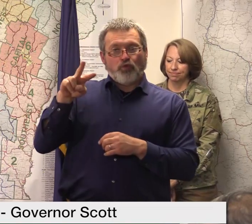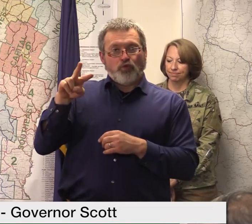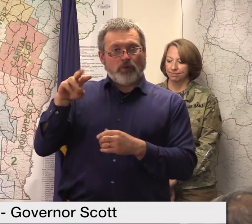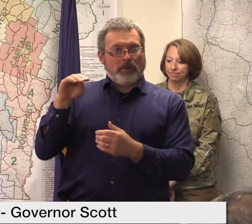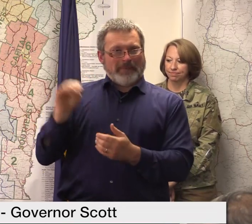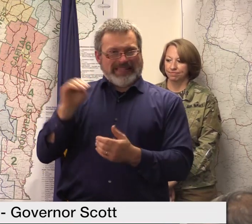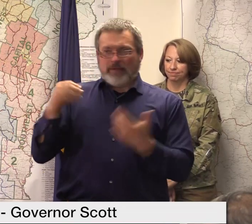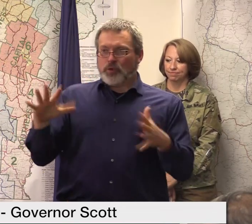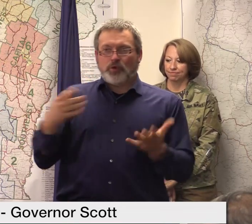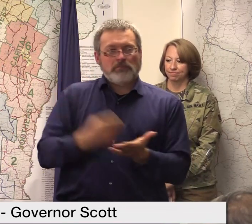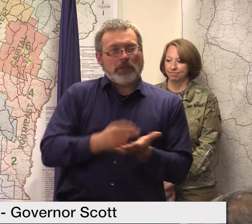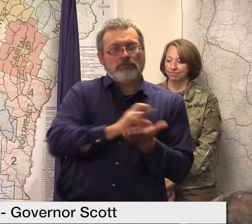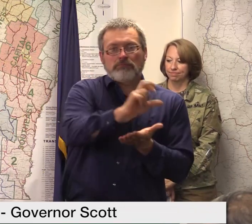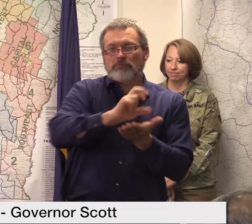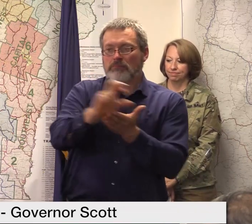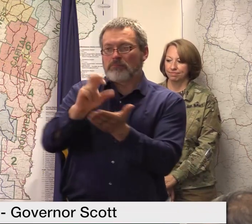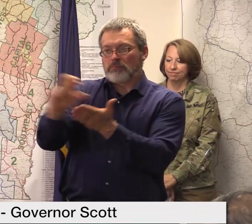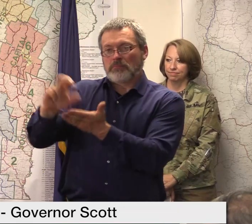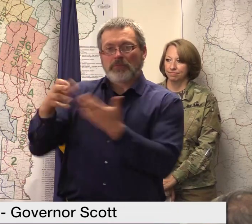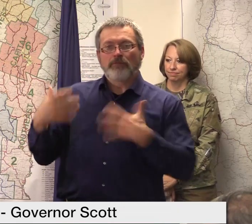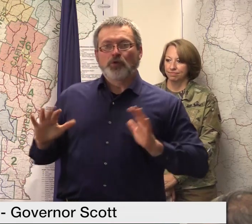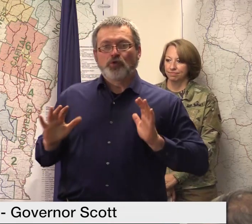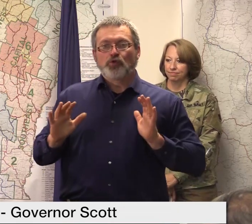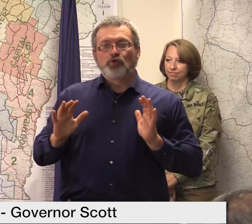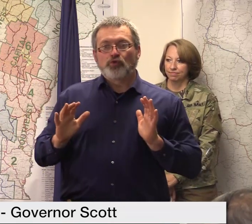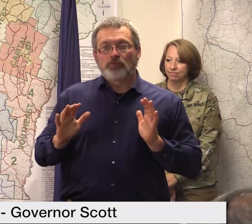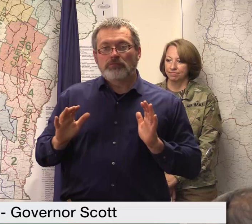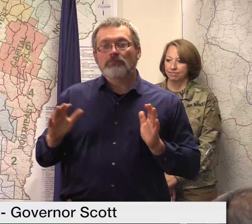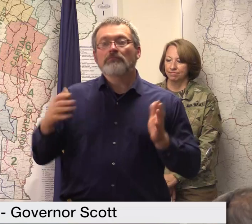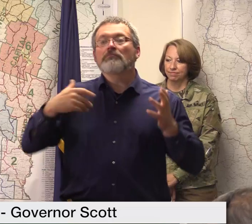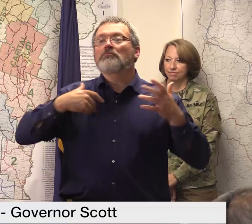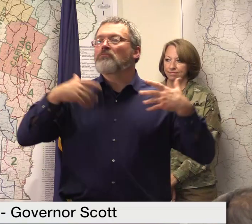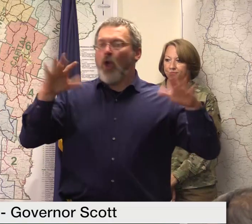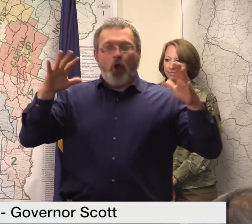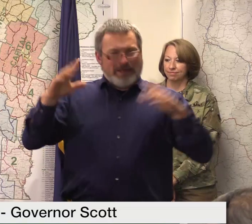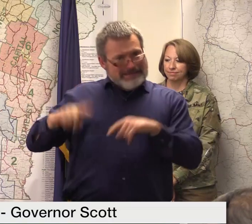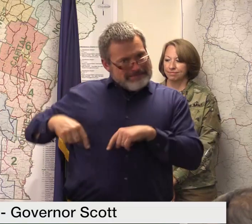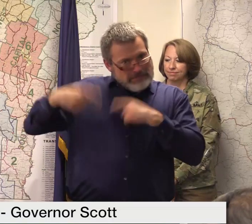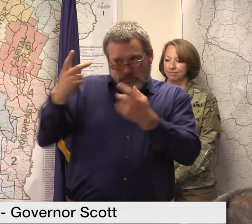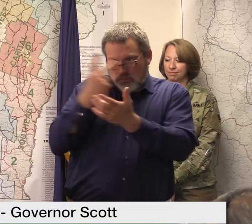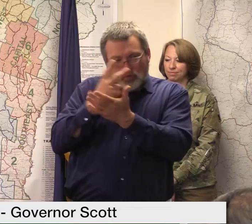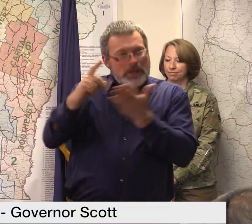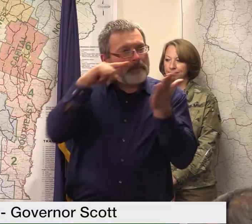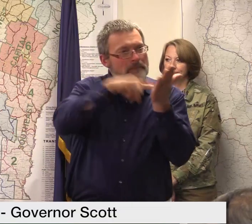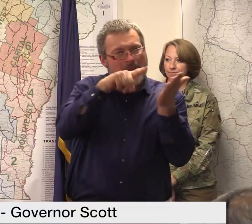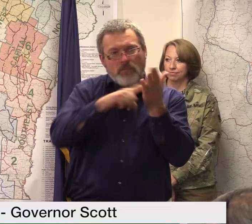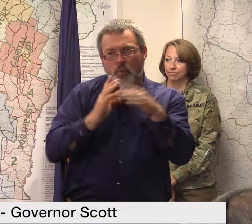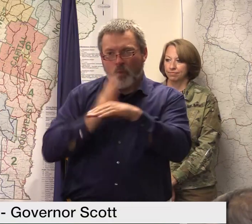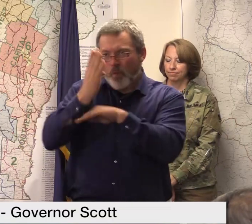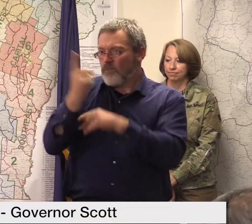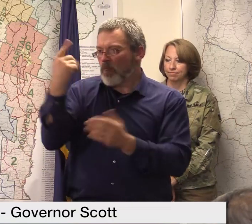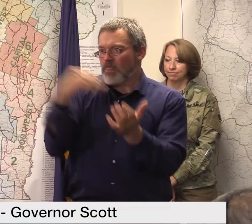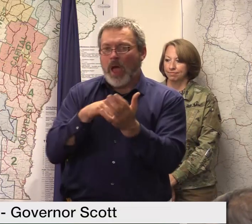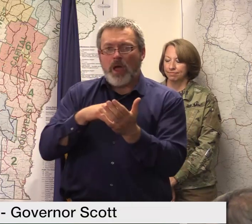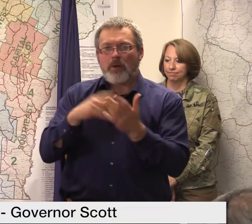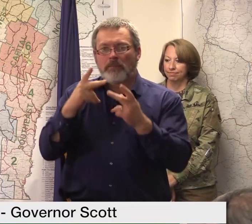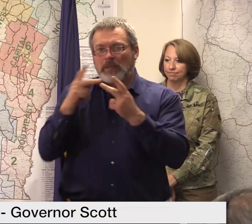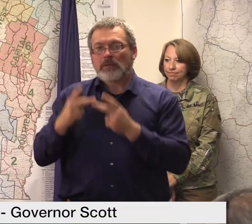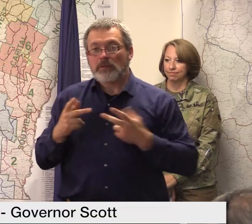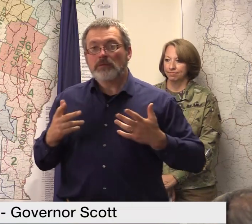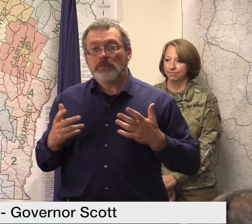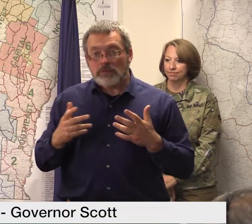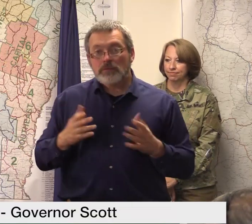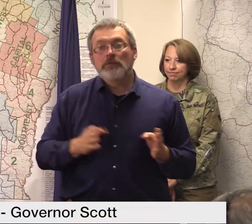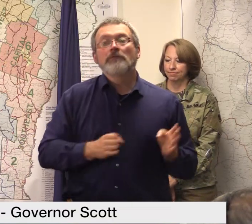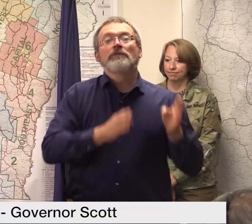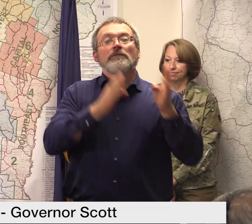we've inspected over 1,000 homes for damages and we've provided rental assistance for over 350 people